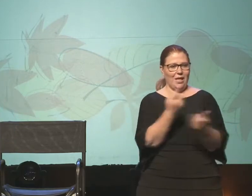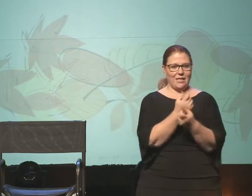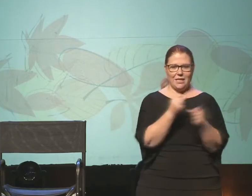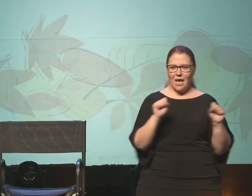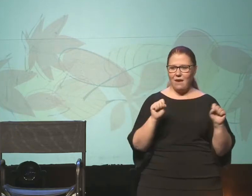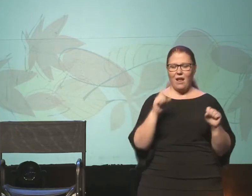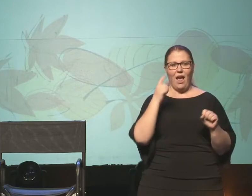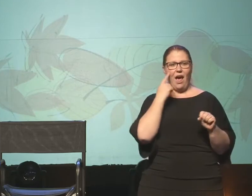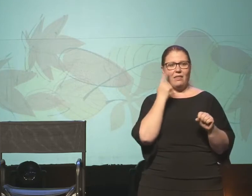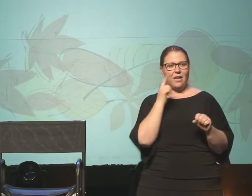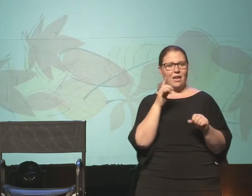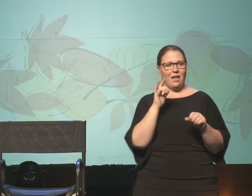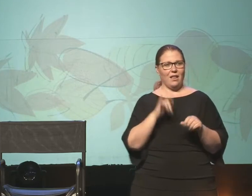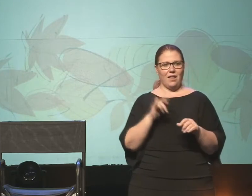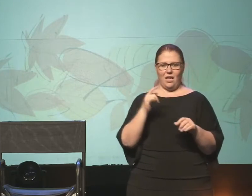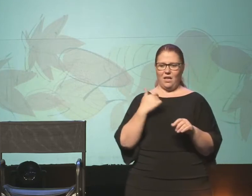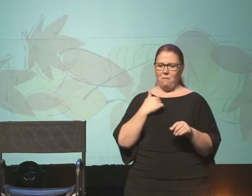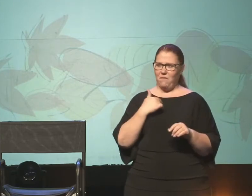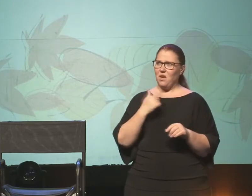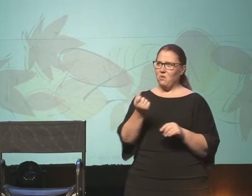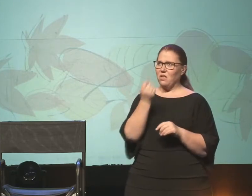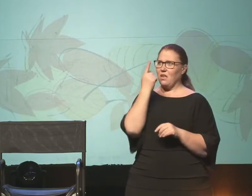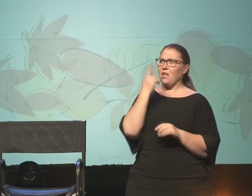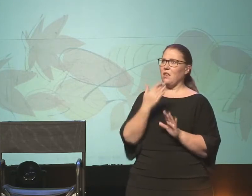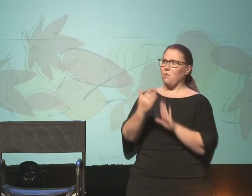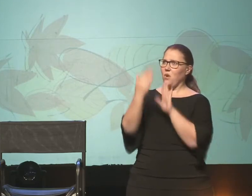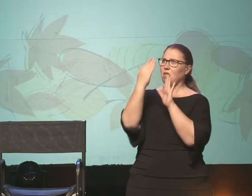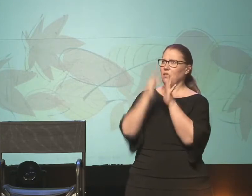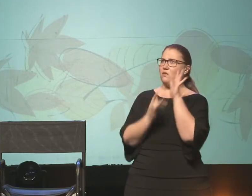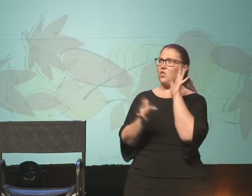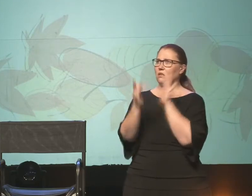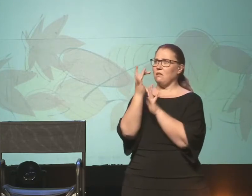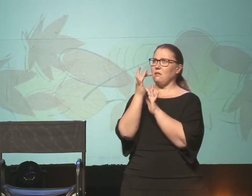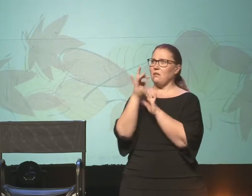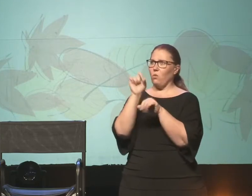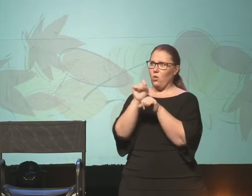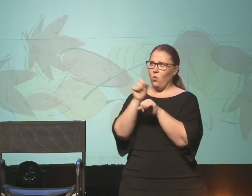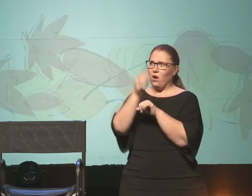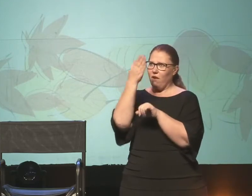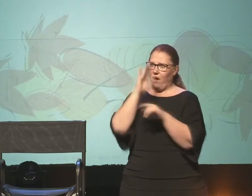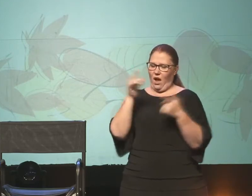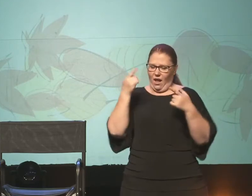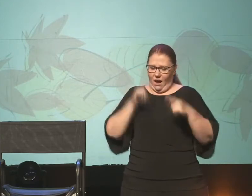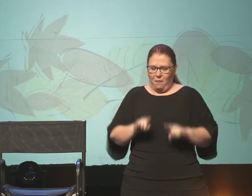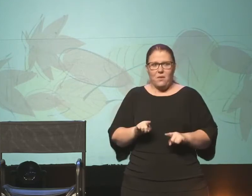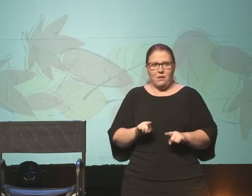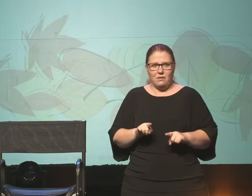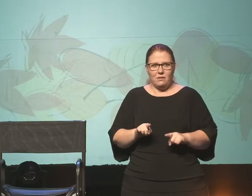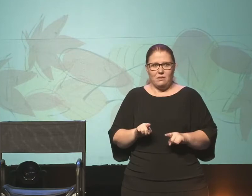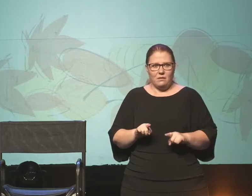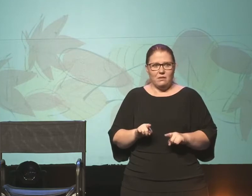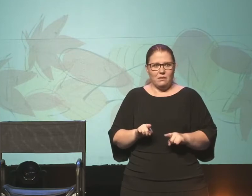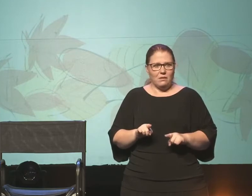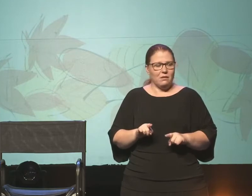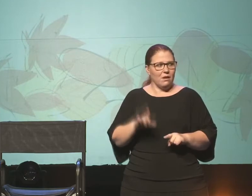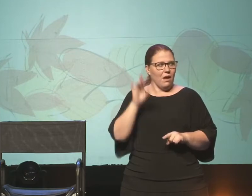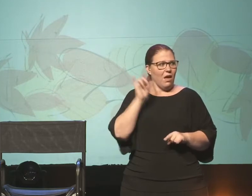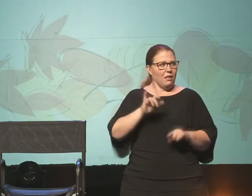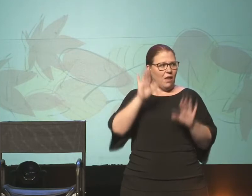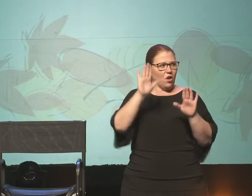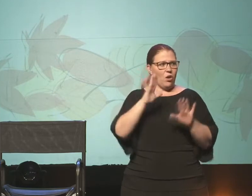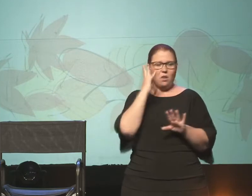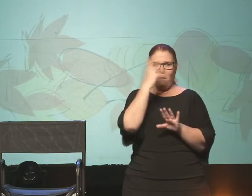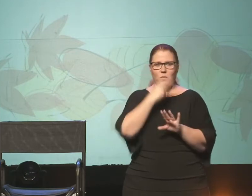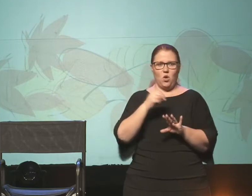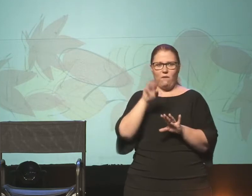coming to a space that I can acknowledge that it's the presence of Jesus where the work of God takes place. And that great, beautiful